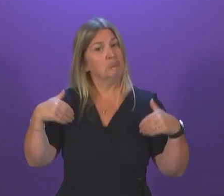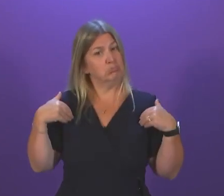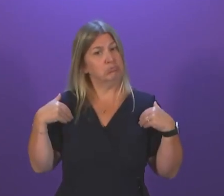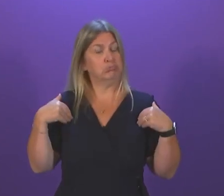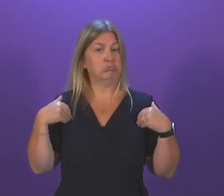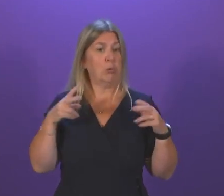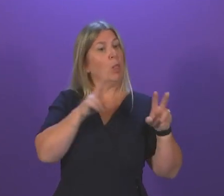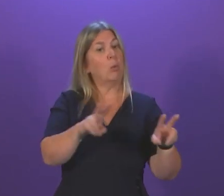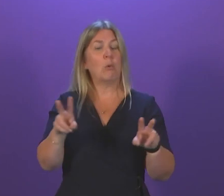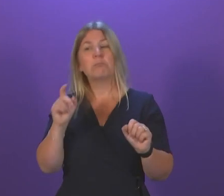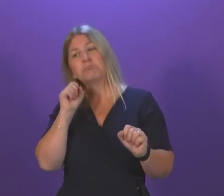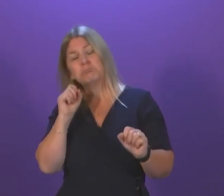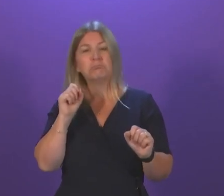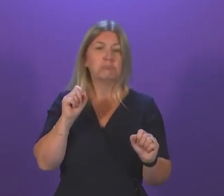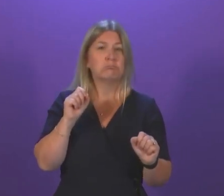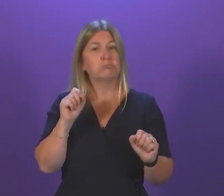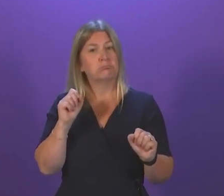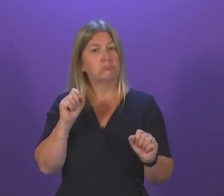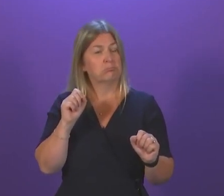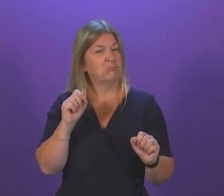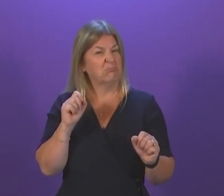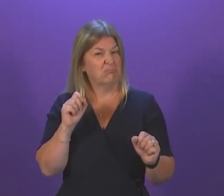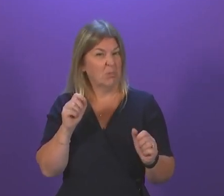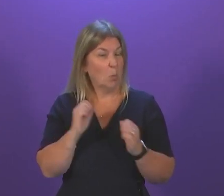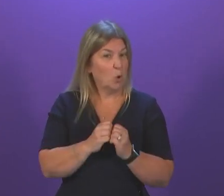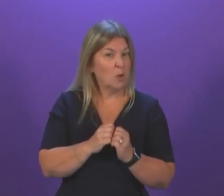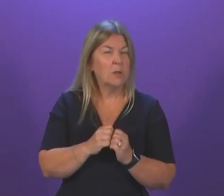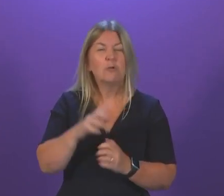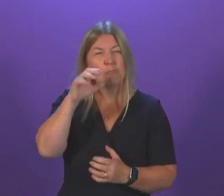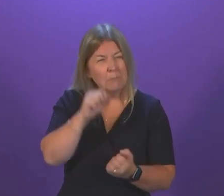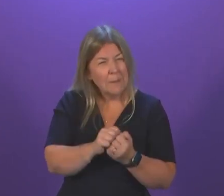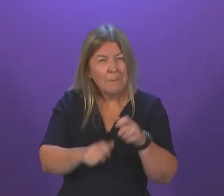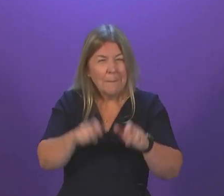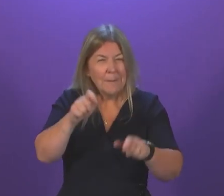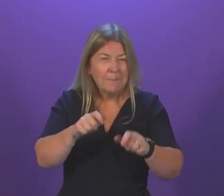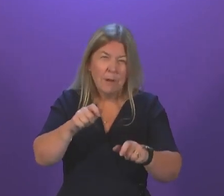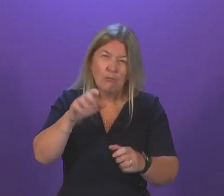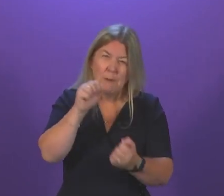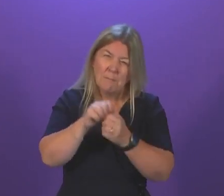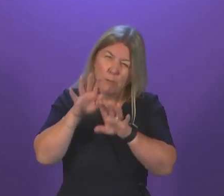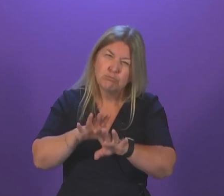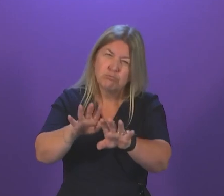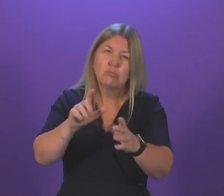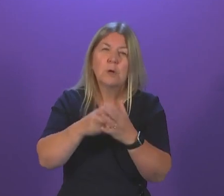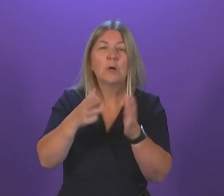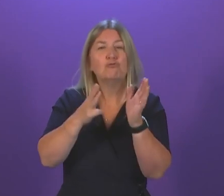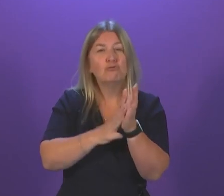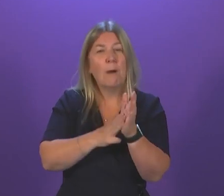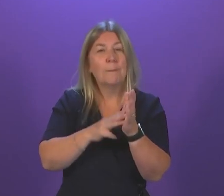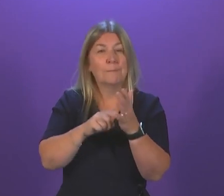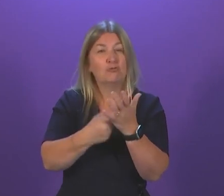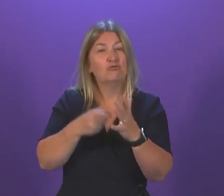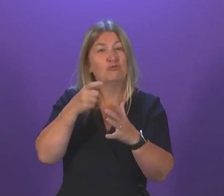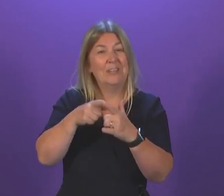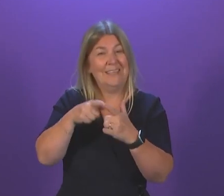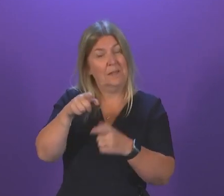number and routes of such parades? Anyone old enough to remember the annual battles at Drum Cree will verify the difference the commission has made in Northern Ireland.